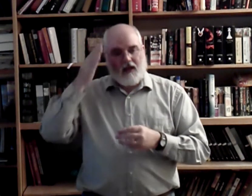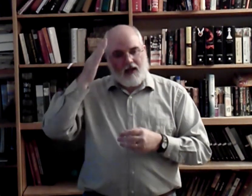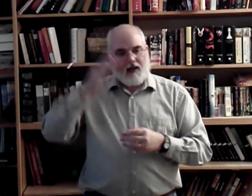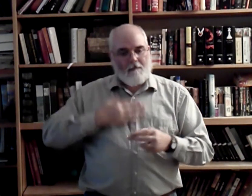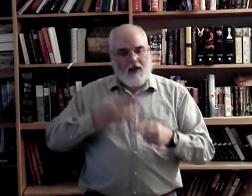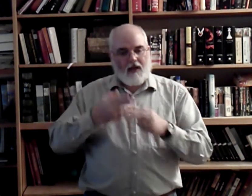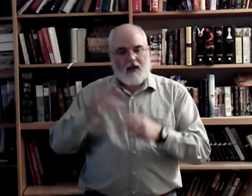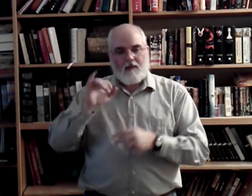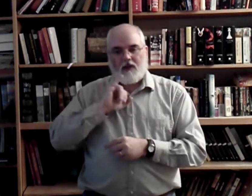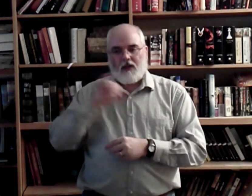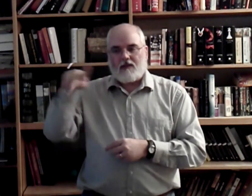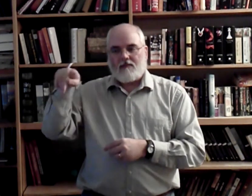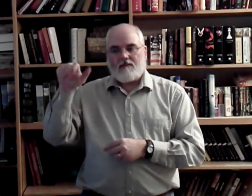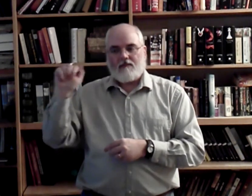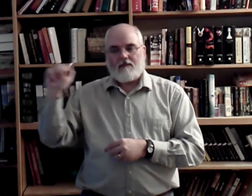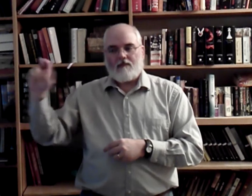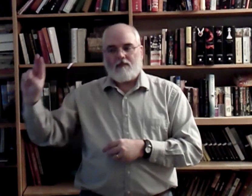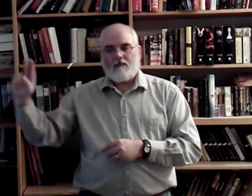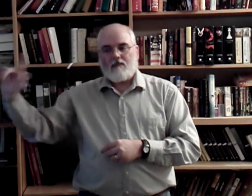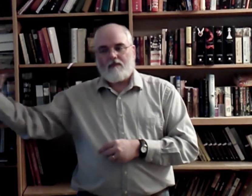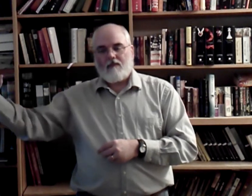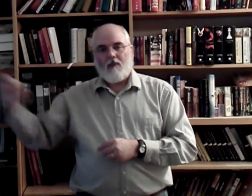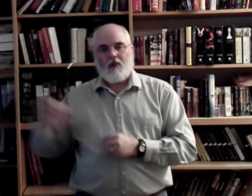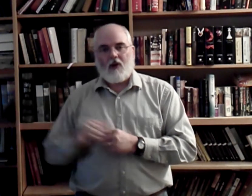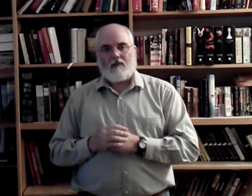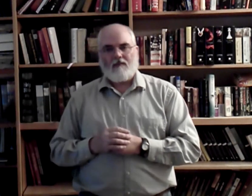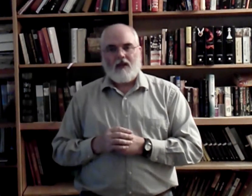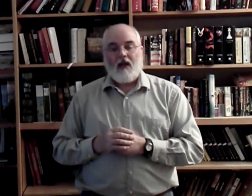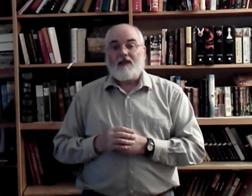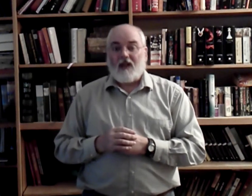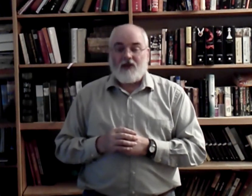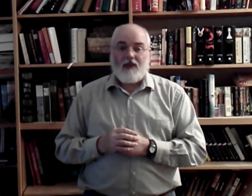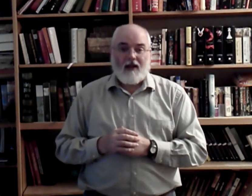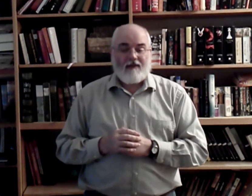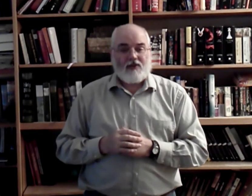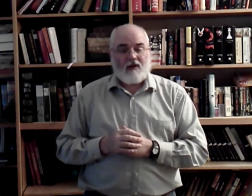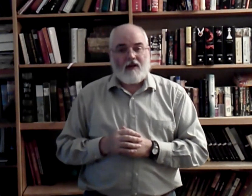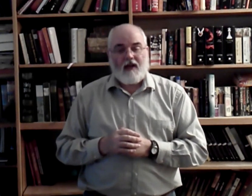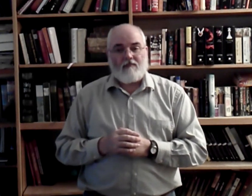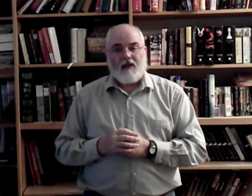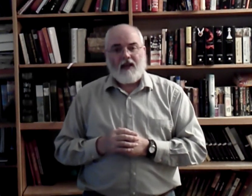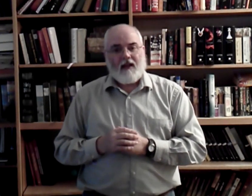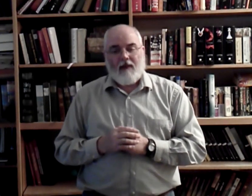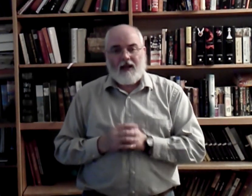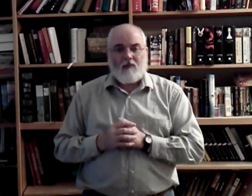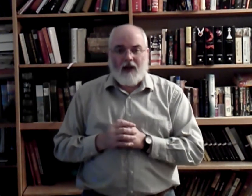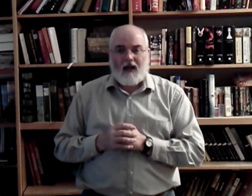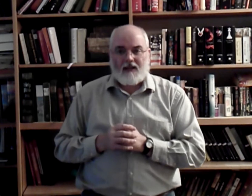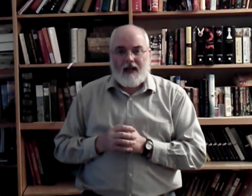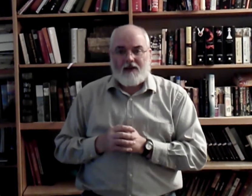Hi, my name is Paul. It's a good thing I have a short name. If my name were Alexander,